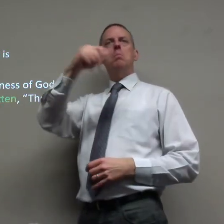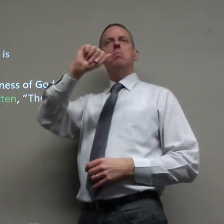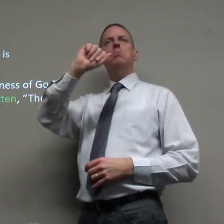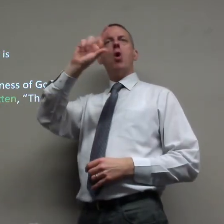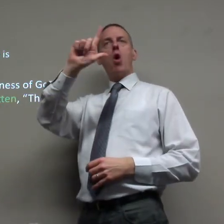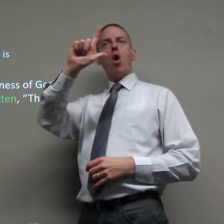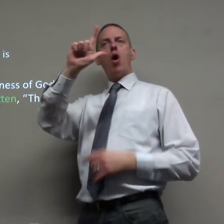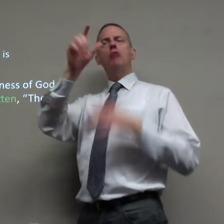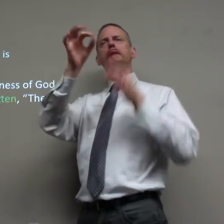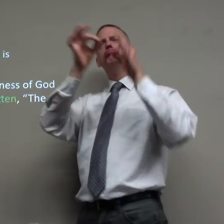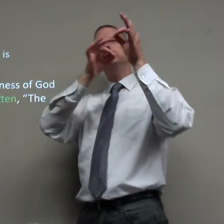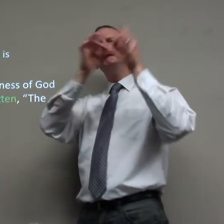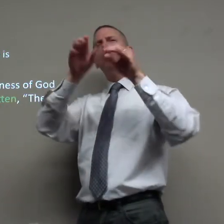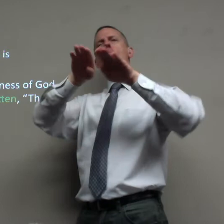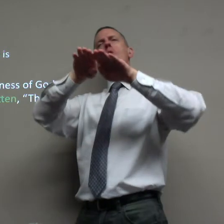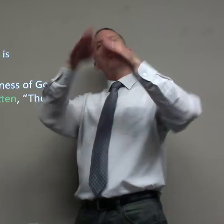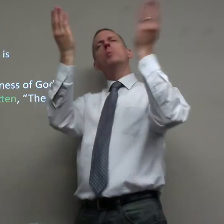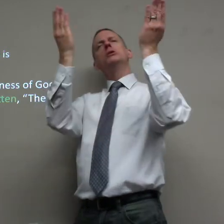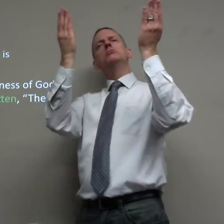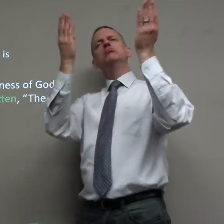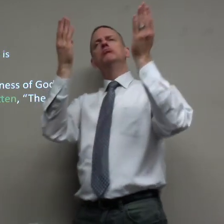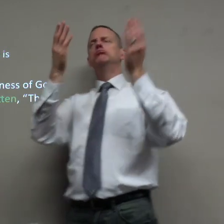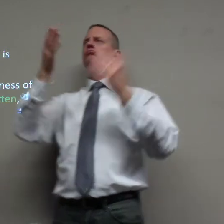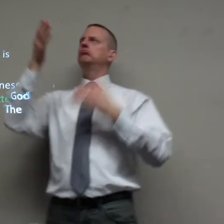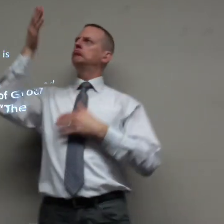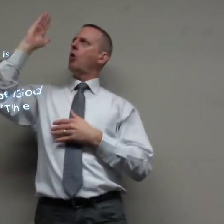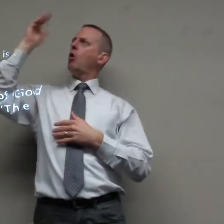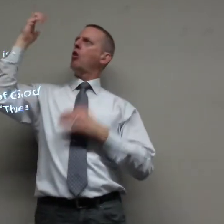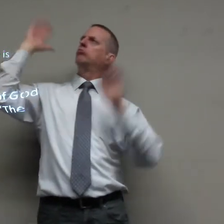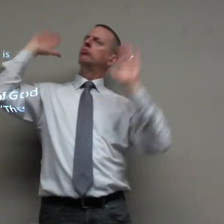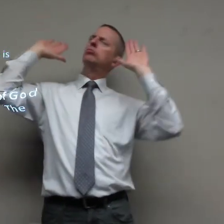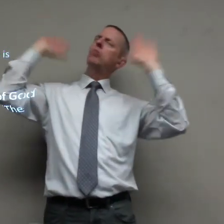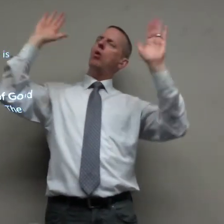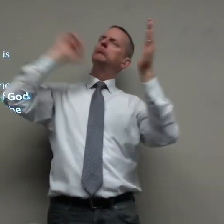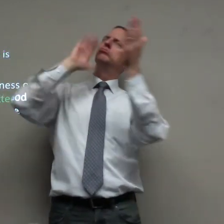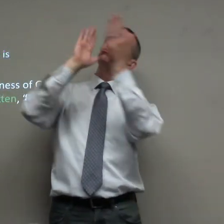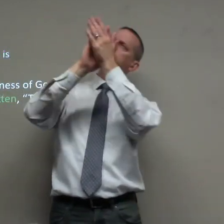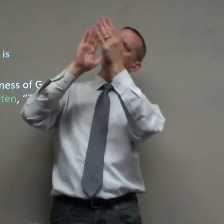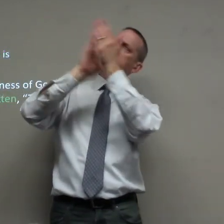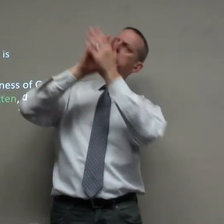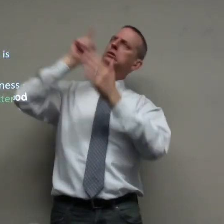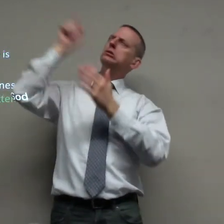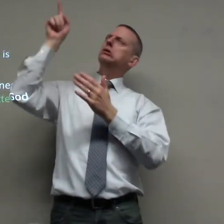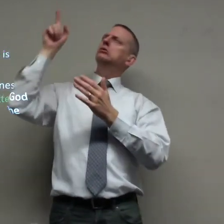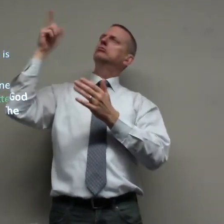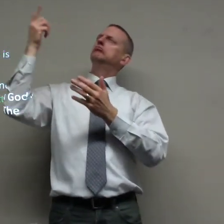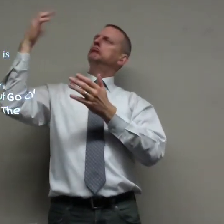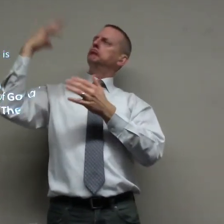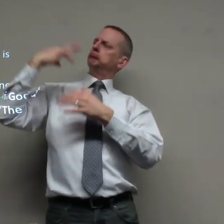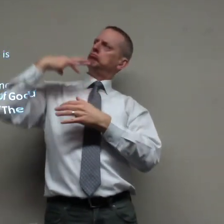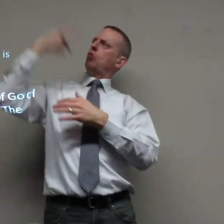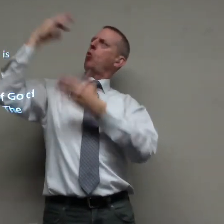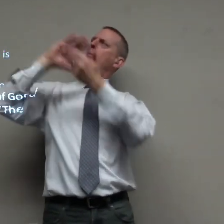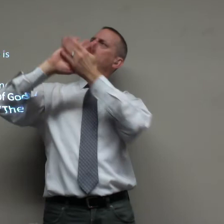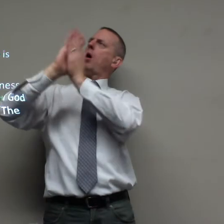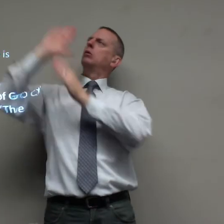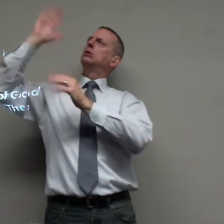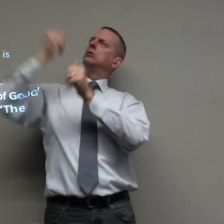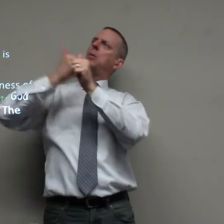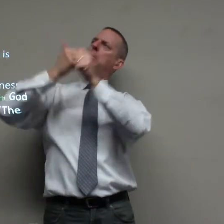chapter 1 Paul explains how to open and praise God because he's